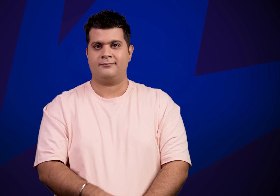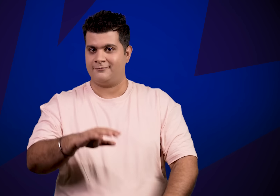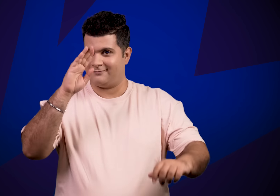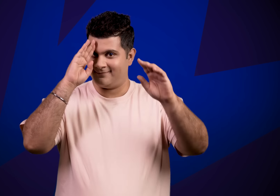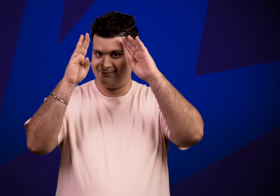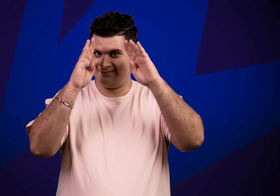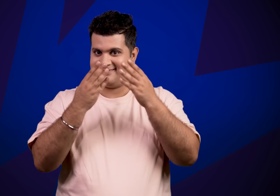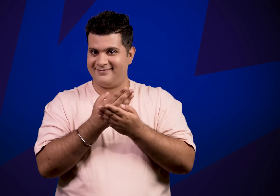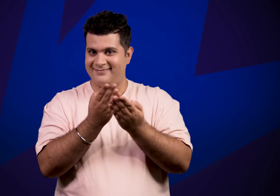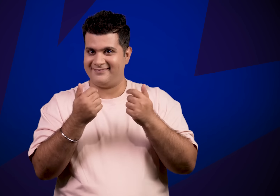Hello everyone!